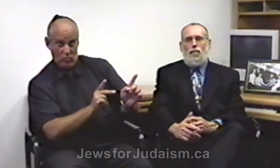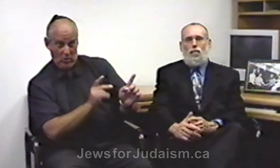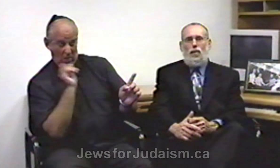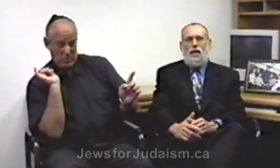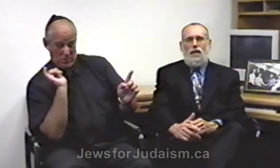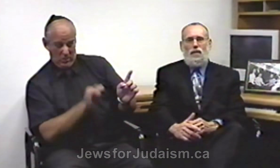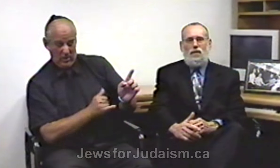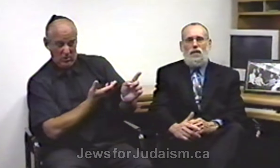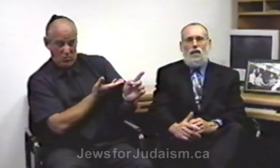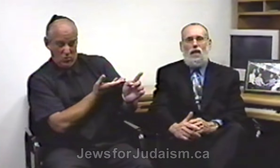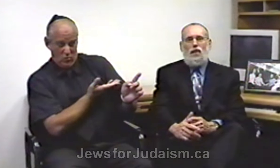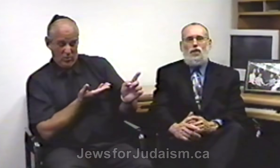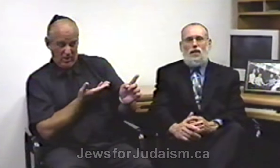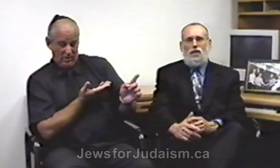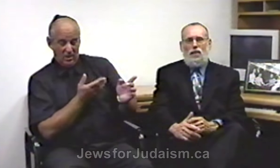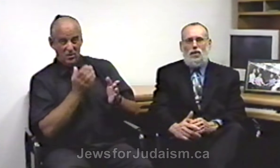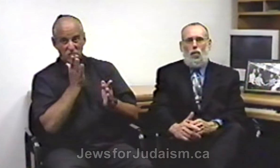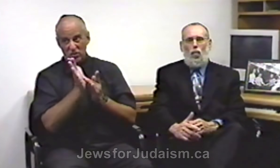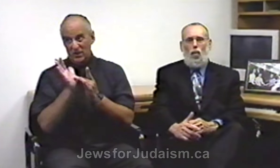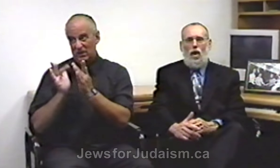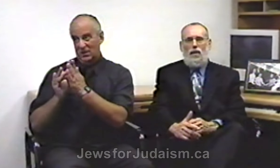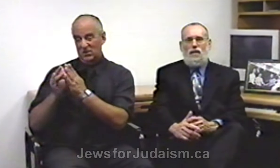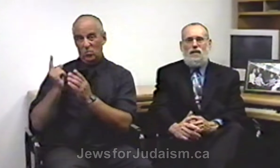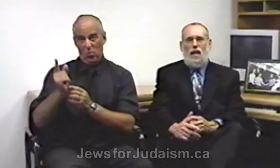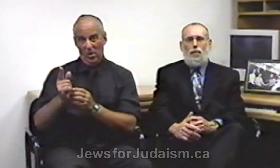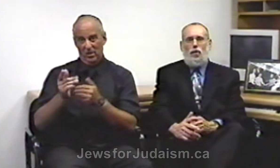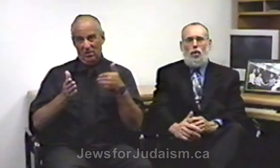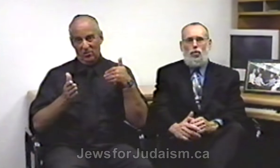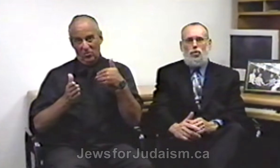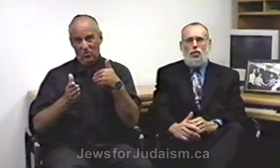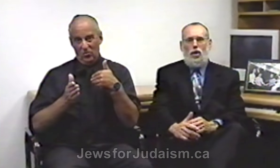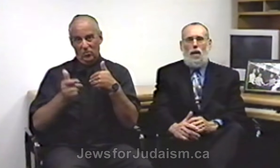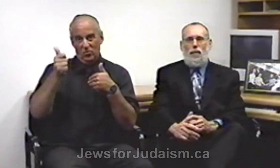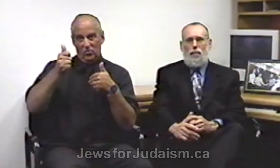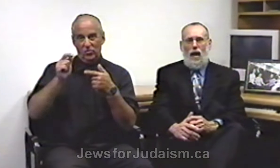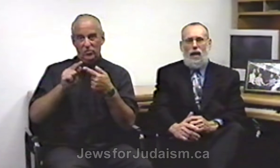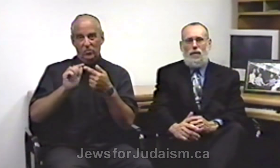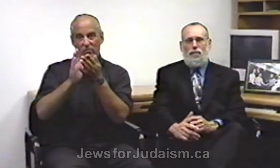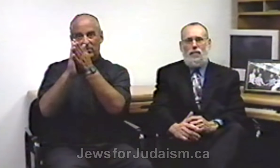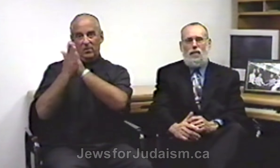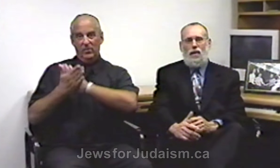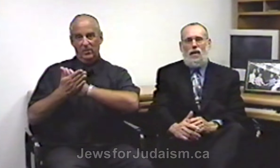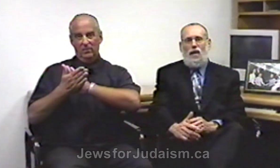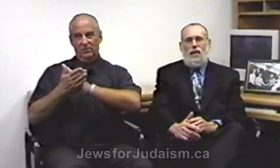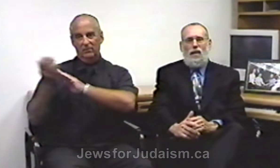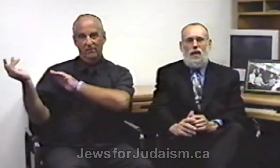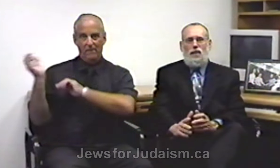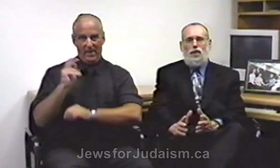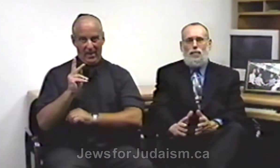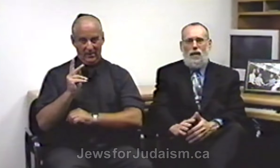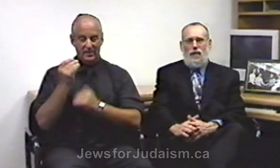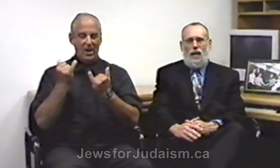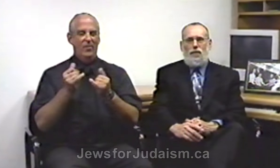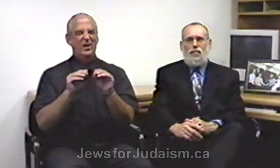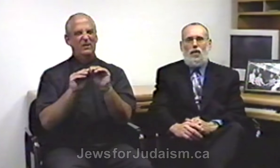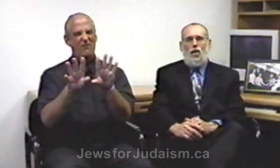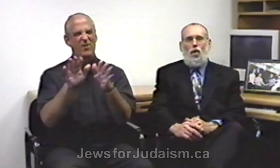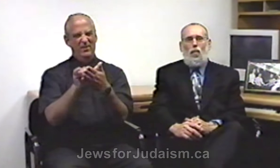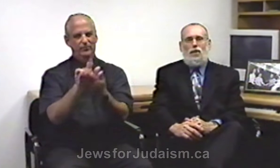brings Jesus one step closer to coming back. Now let's explain that. When